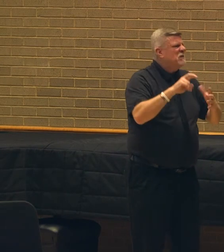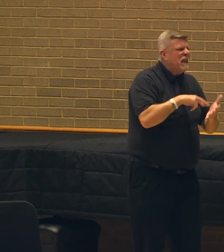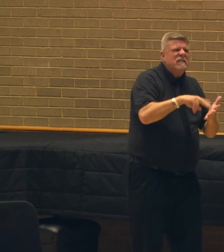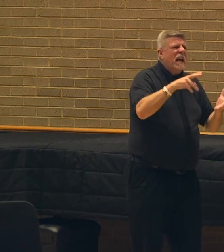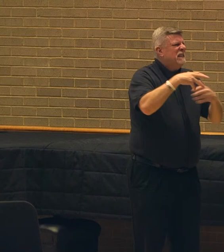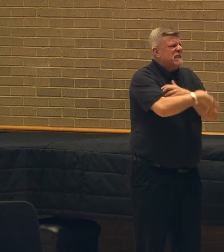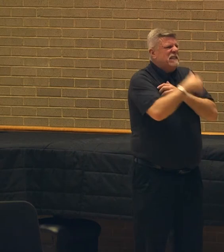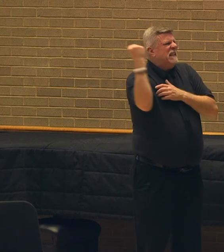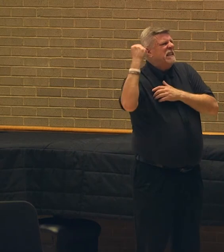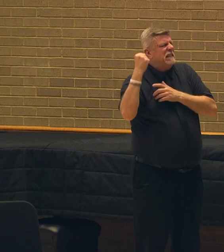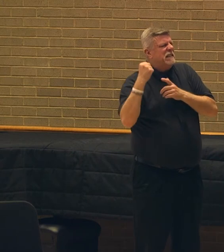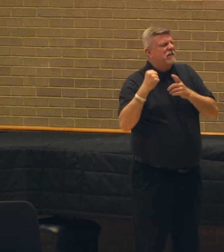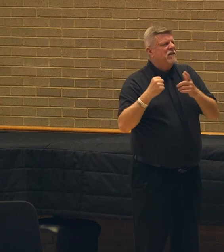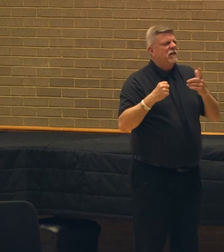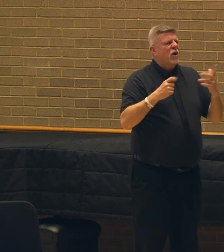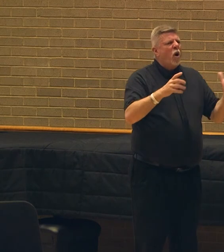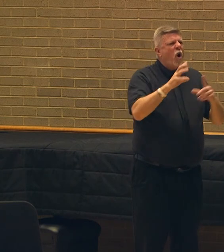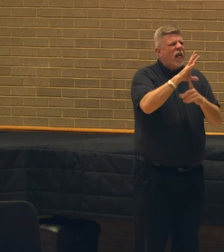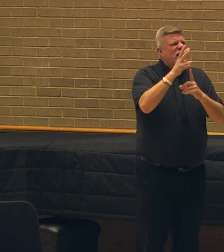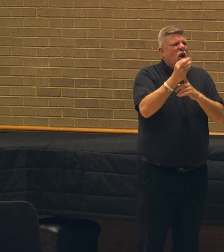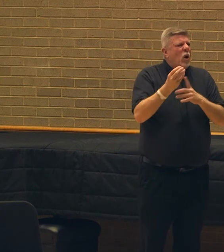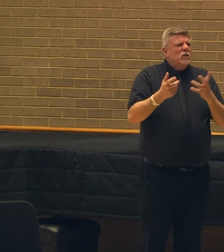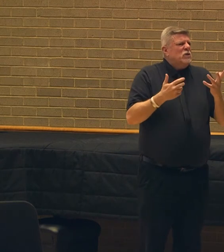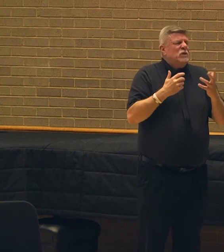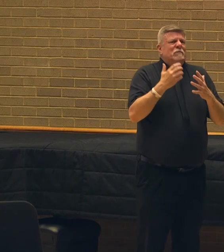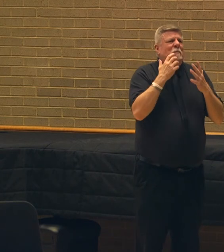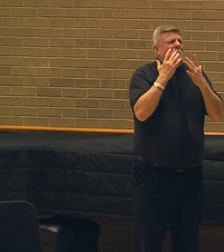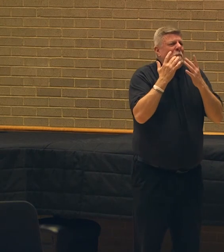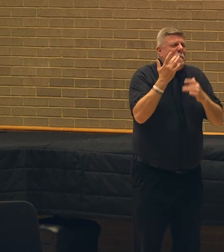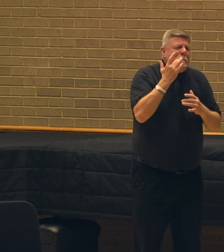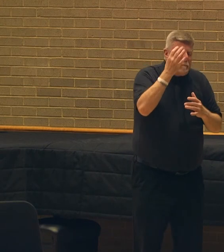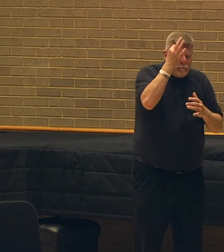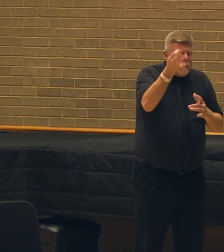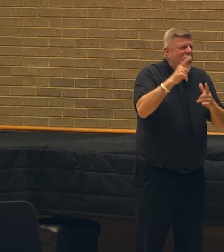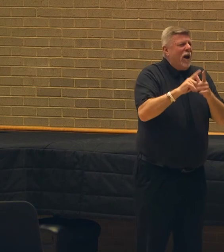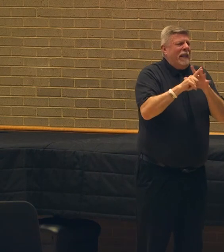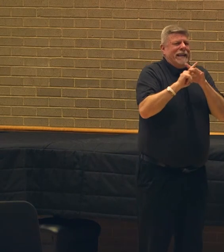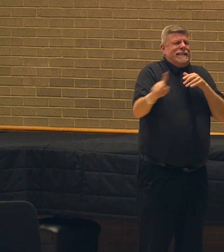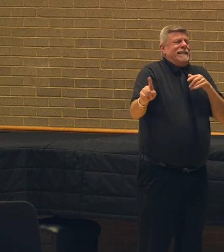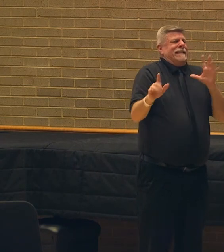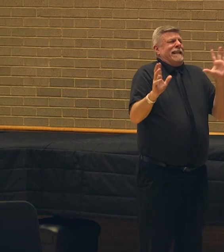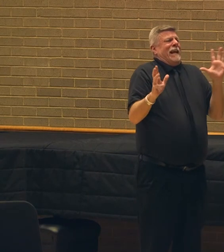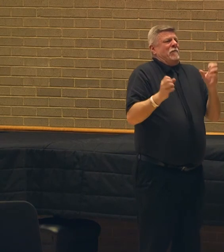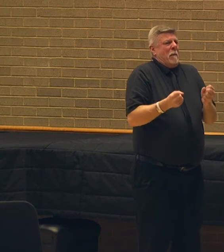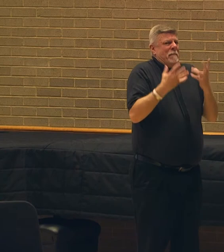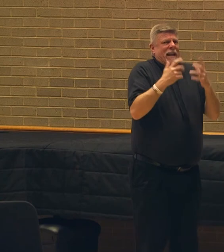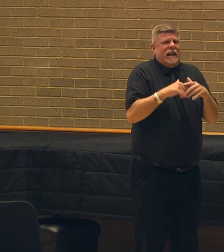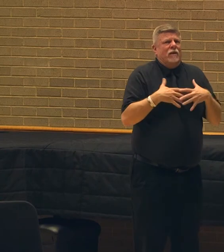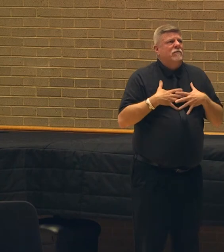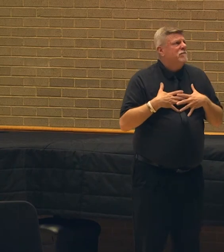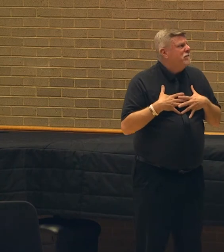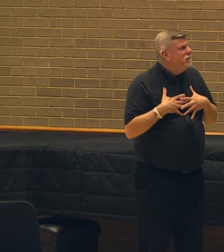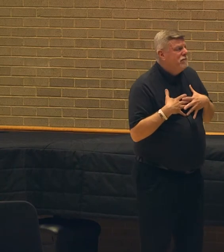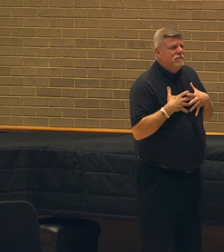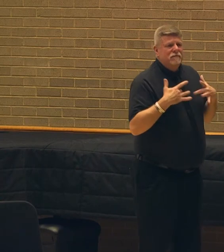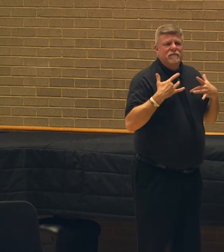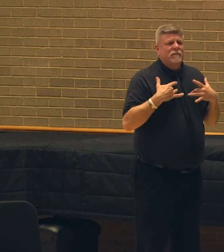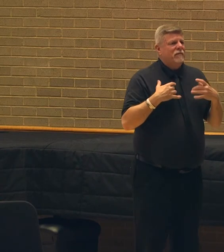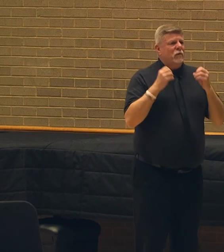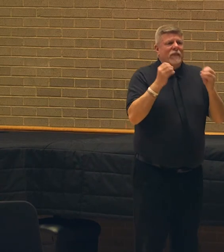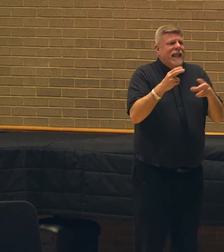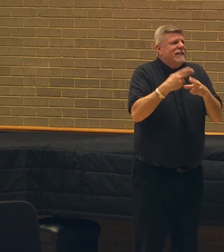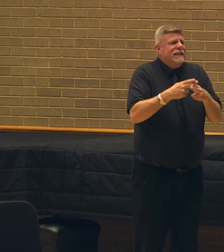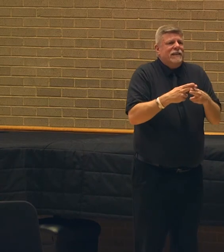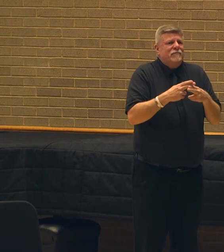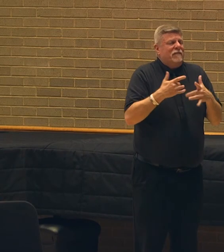Of culture bearers whose life work have barely escaped invisibility and many, many who remain completely nameless and lost to time.